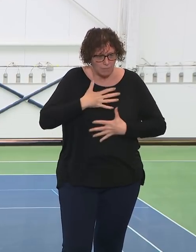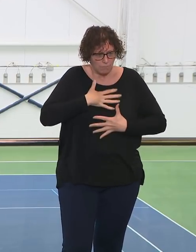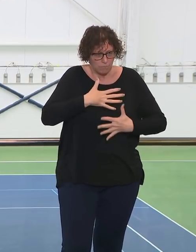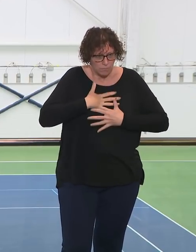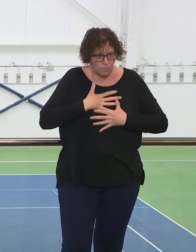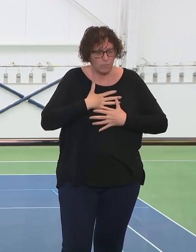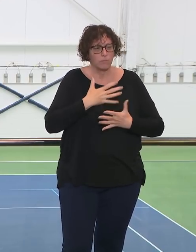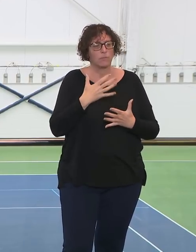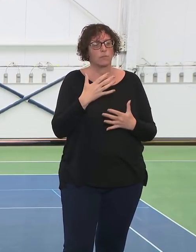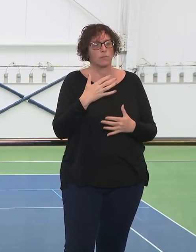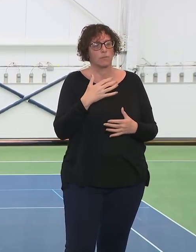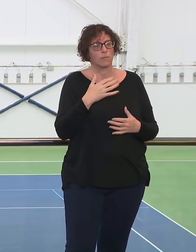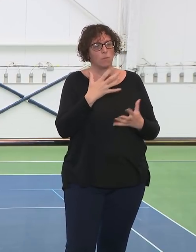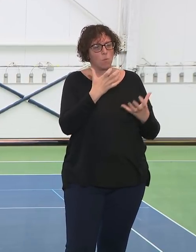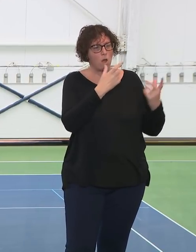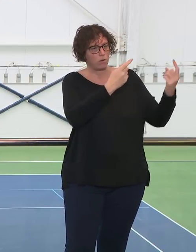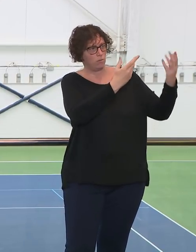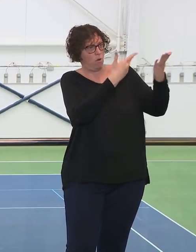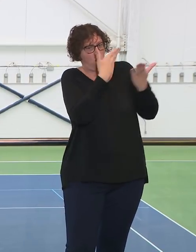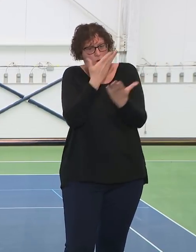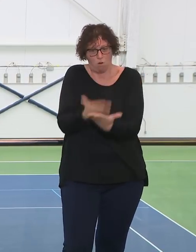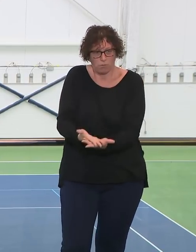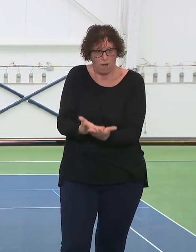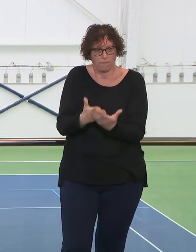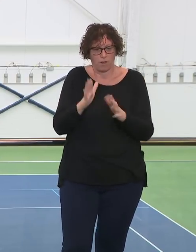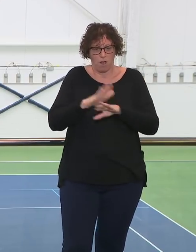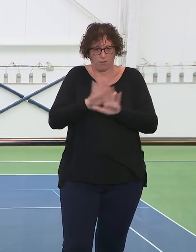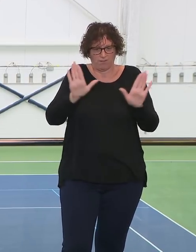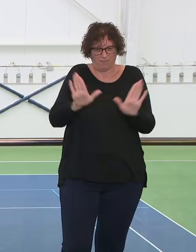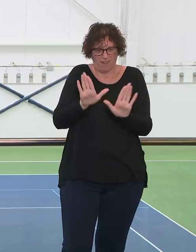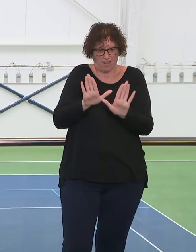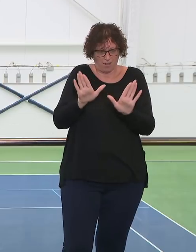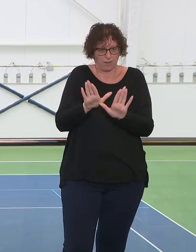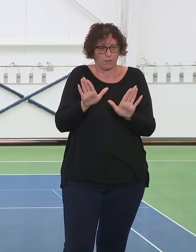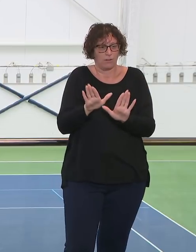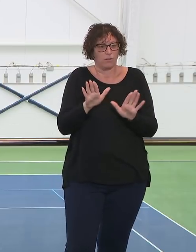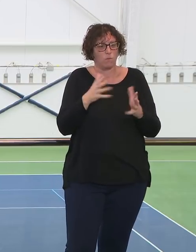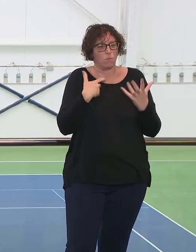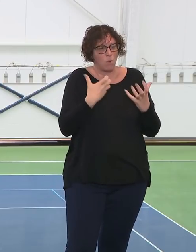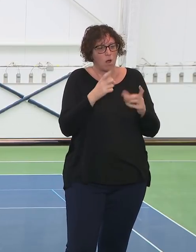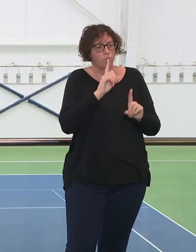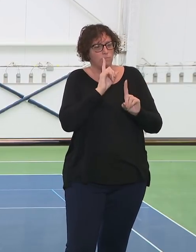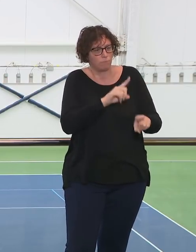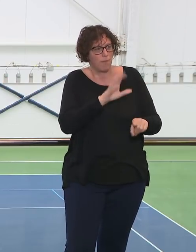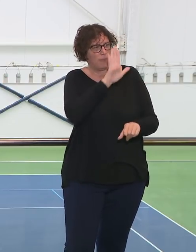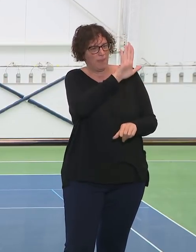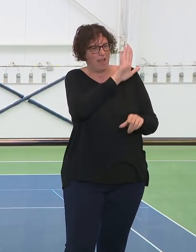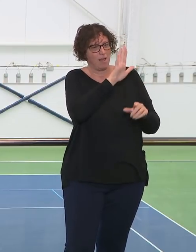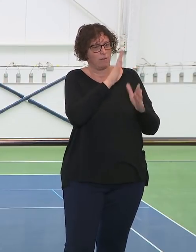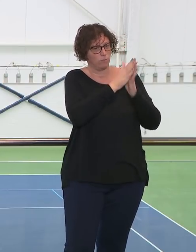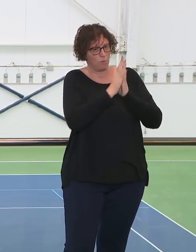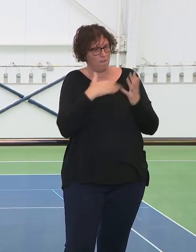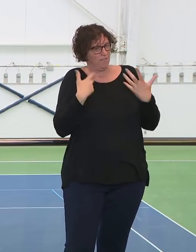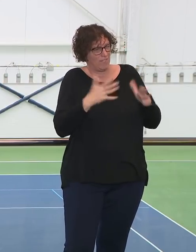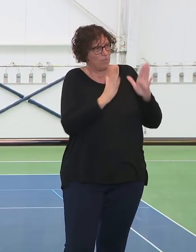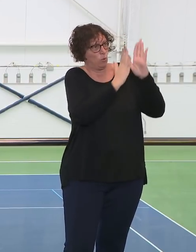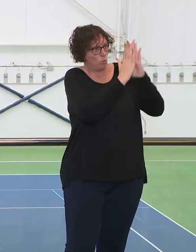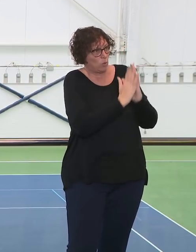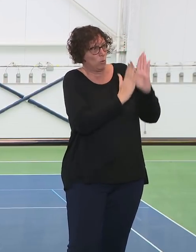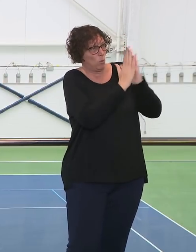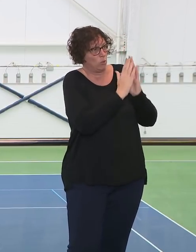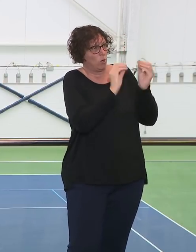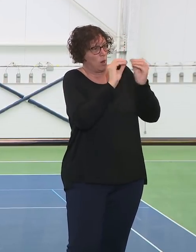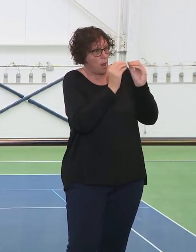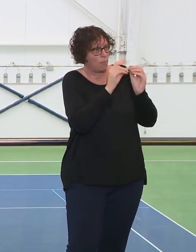next particularly intense week or two. That's what I need a response to right now. That's the urgent need for New York City. And I'm going to